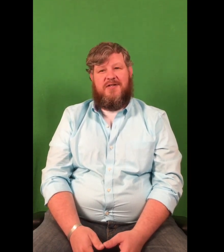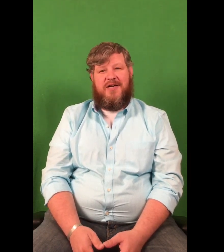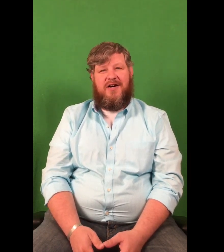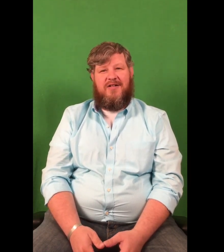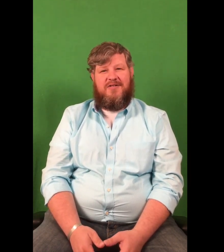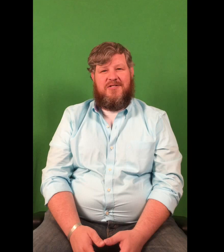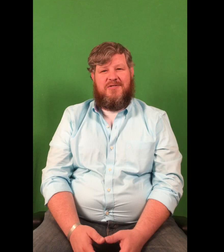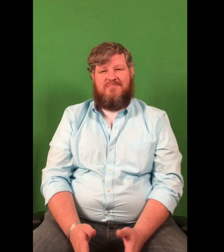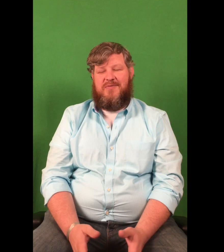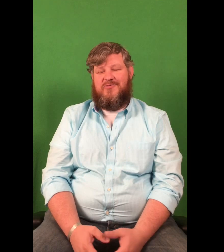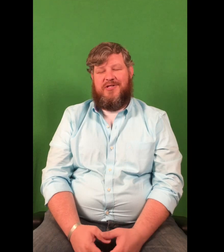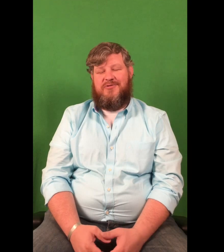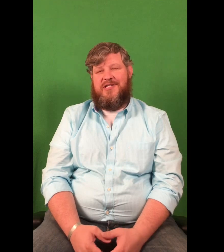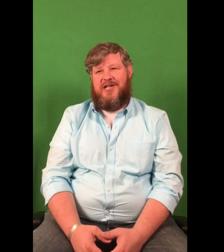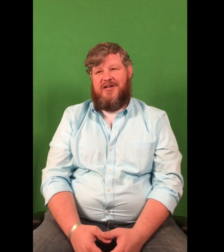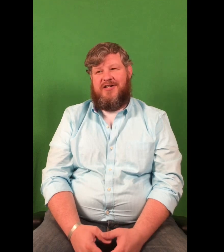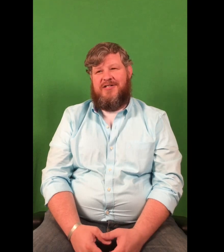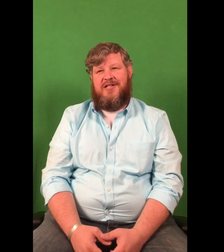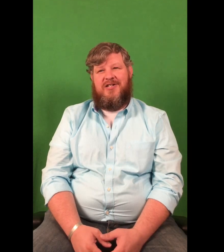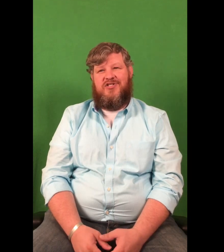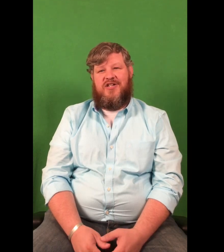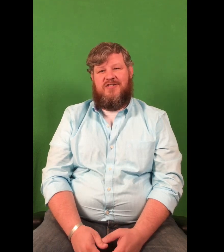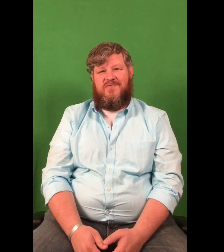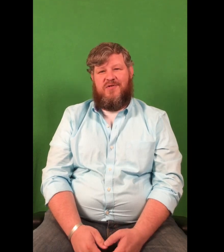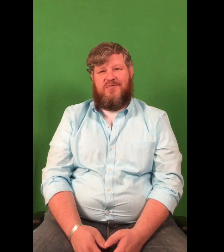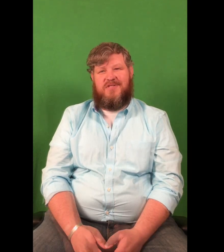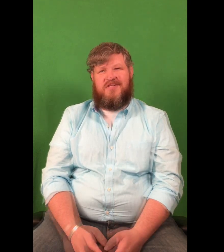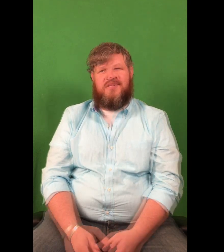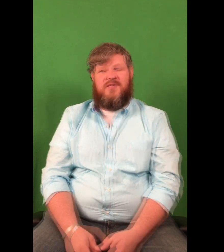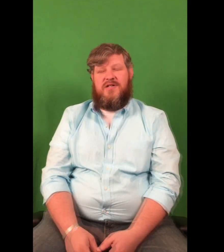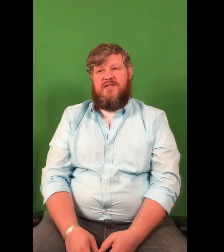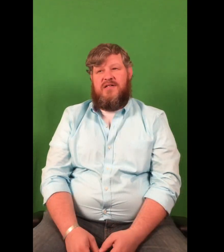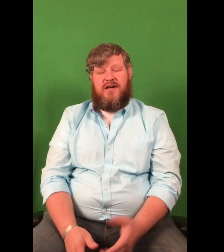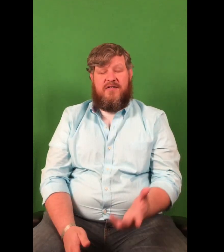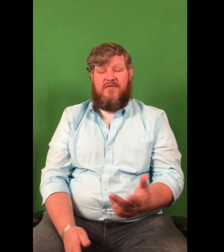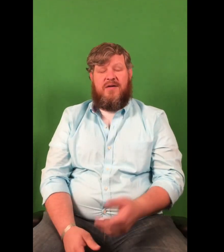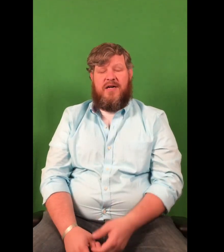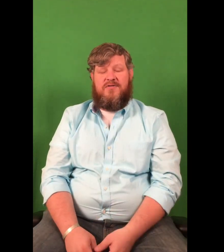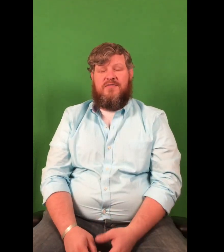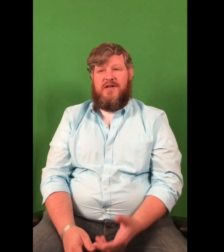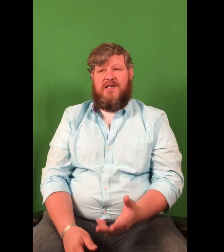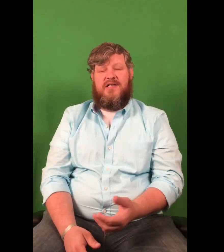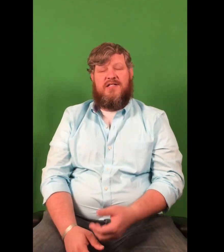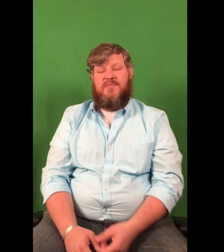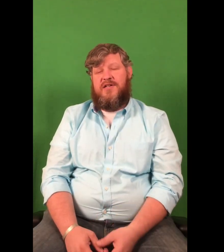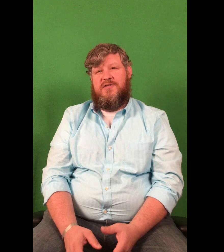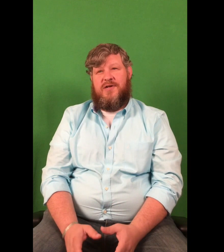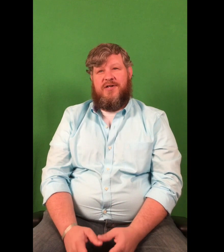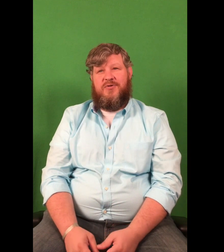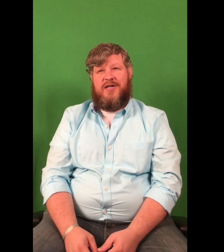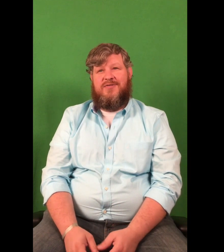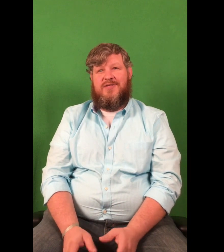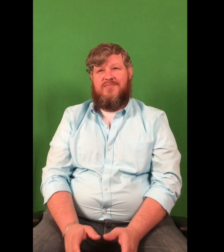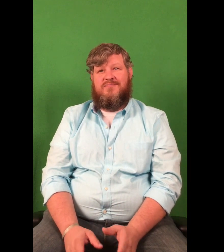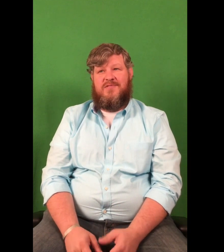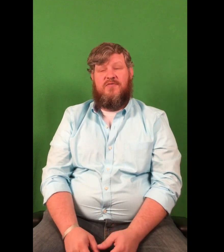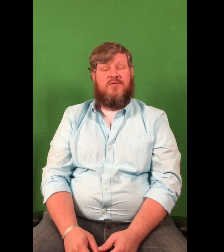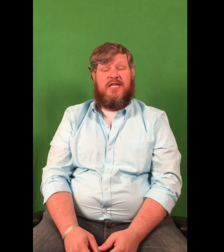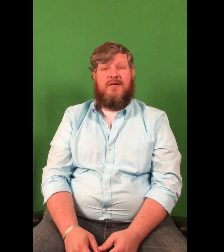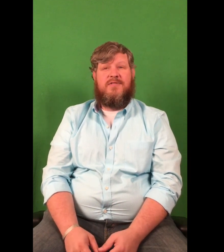everybody calling them, people we knew in the area, checking on folks. Also, people, I had a friend of mine who's a vet that's up there who I knew had some difficult times